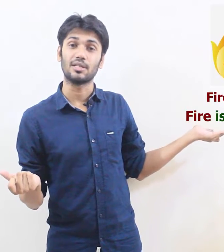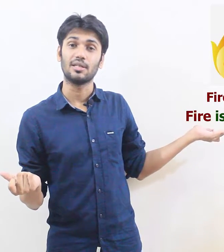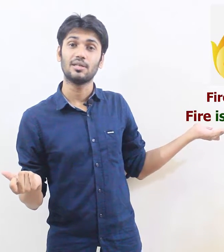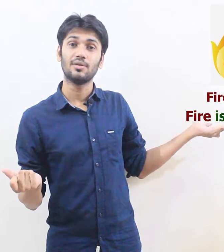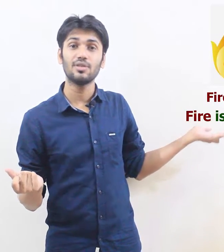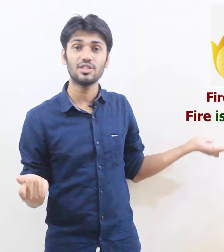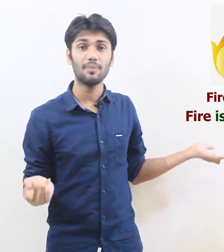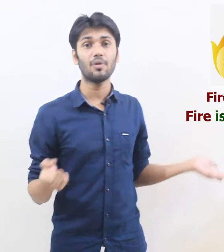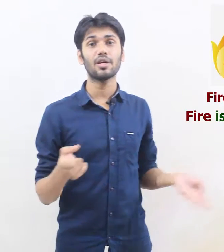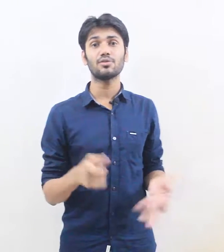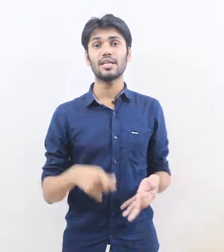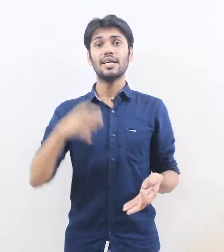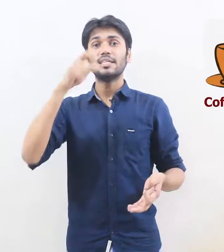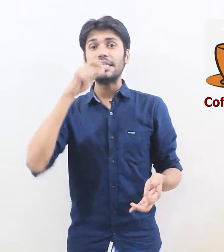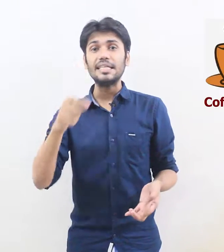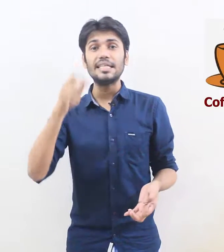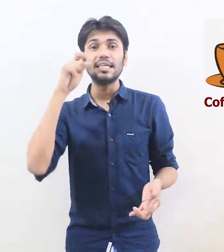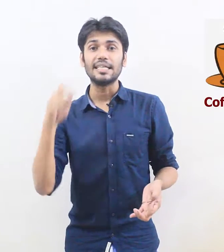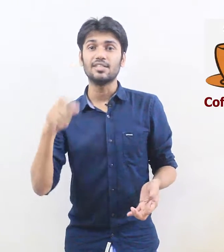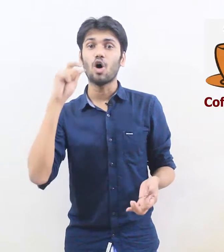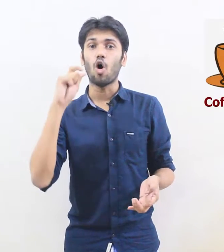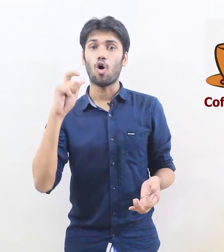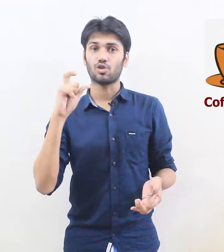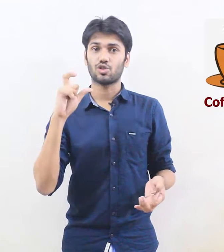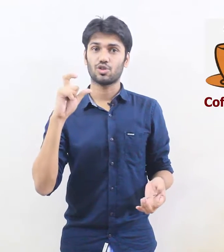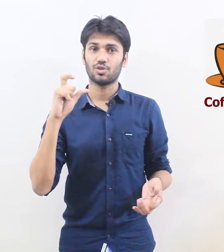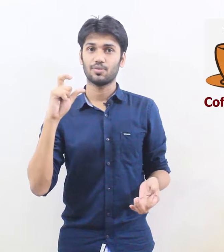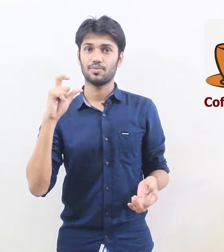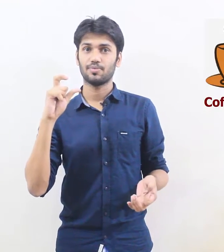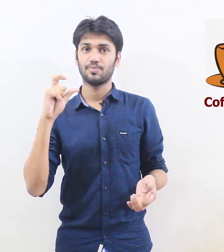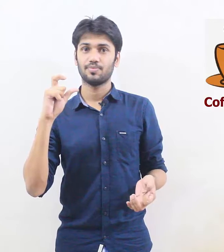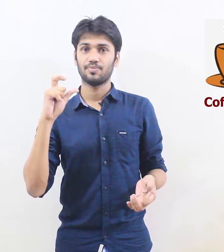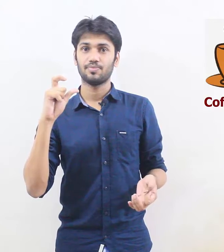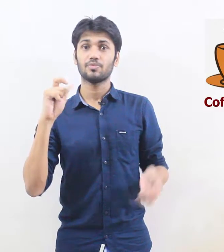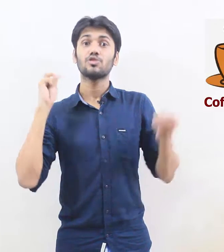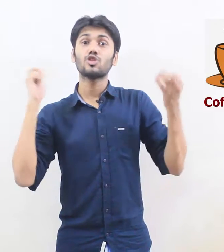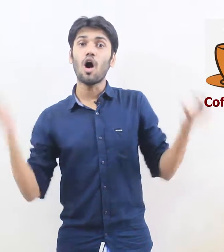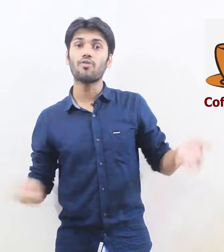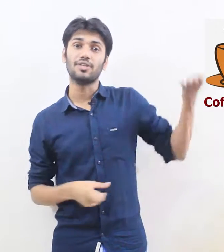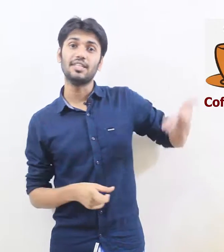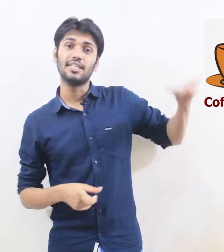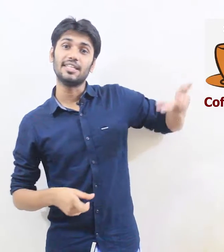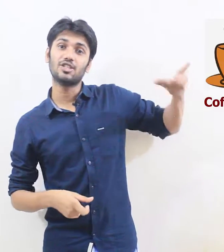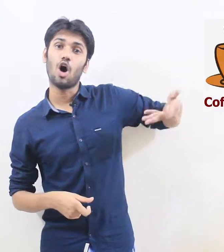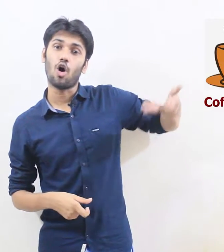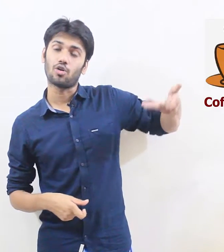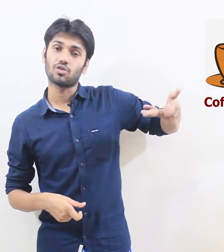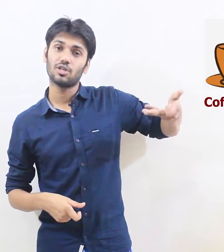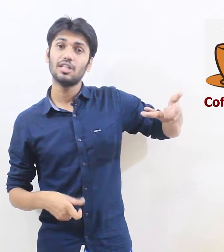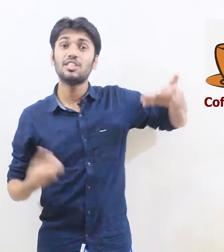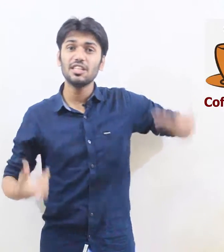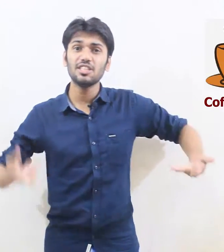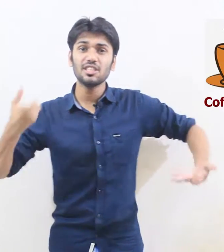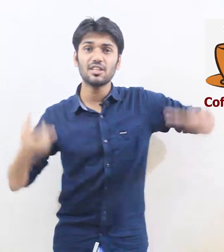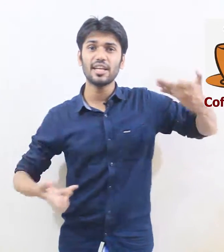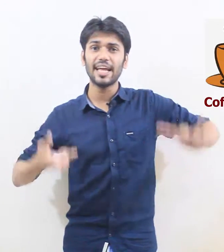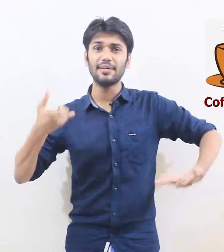for example I would say tea is hot coffee is hot coffee changing the name